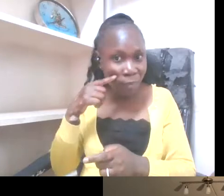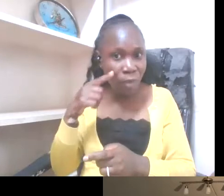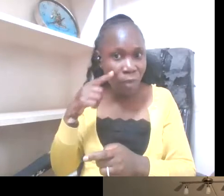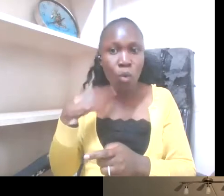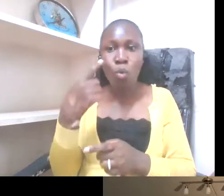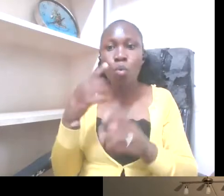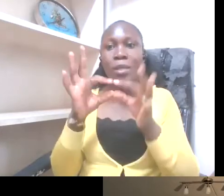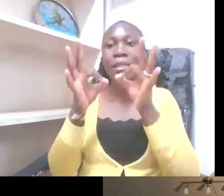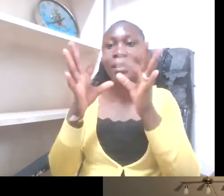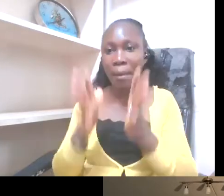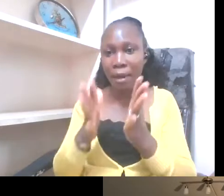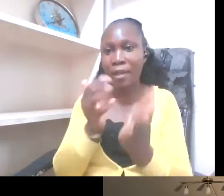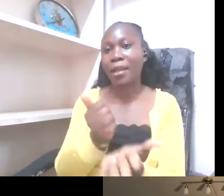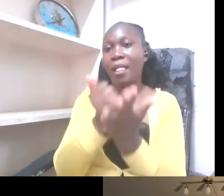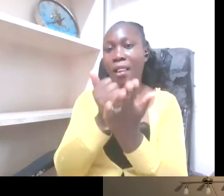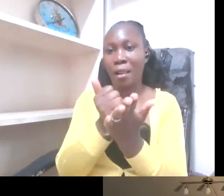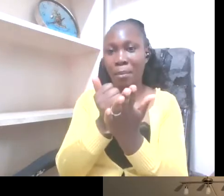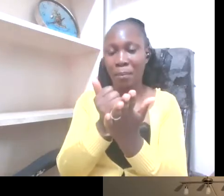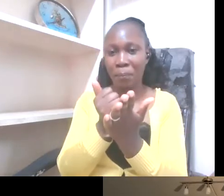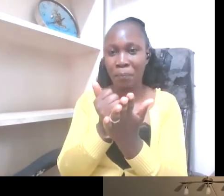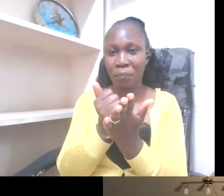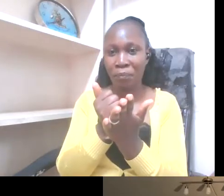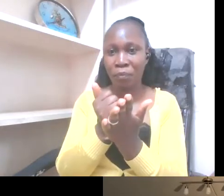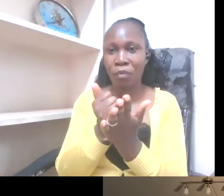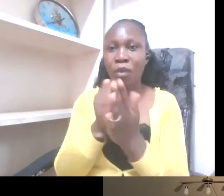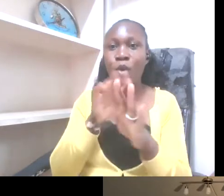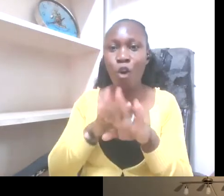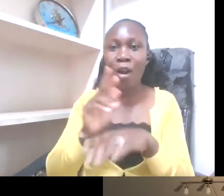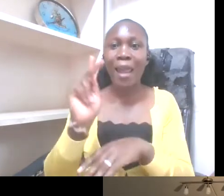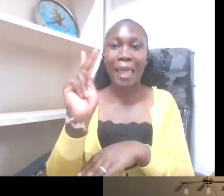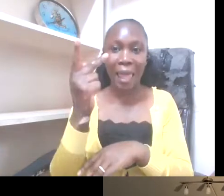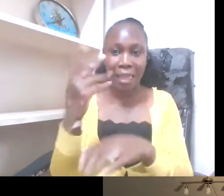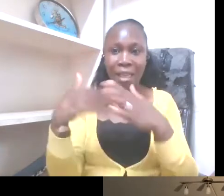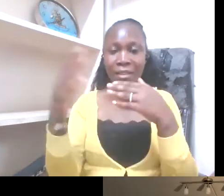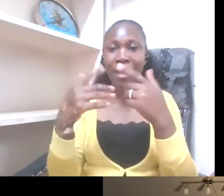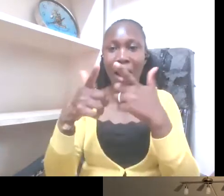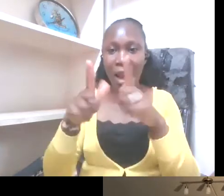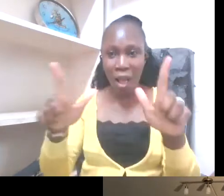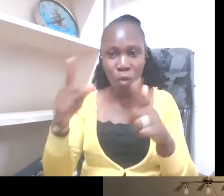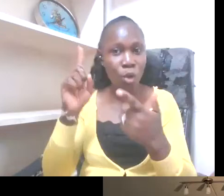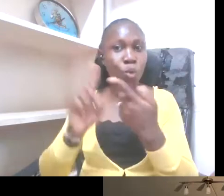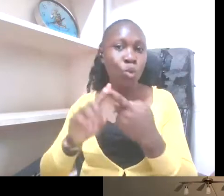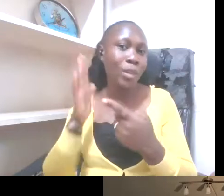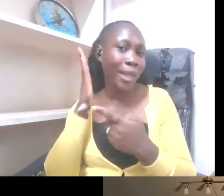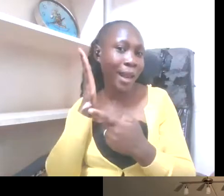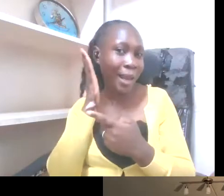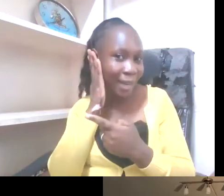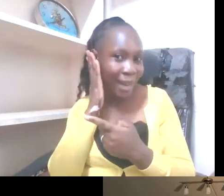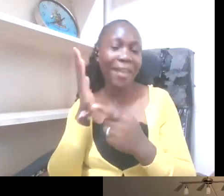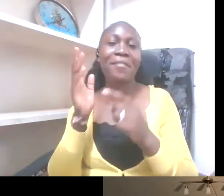translate with sign language, Kenyan sign language to the Kenyan, but also international deaf community.